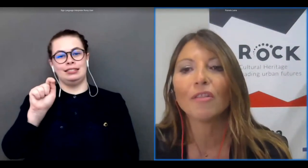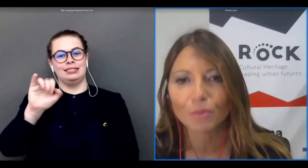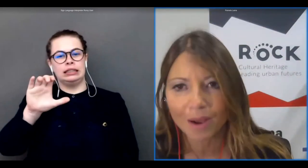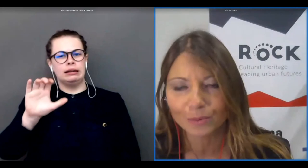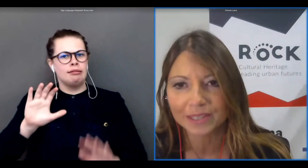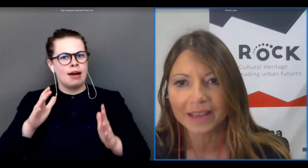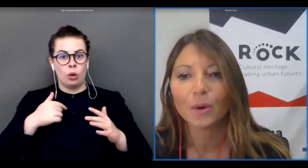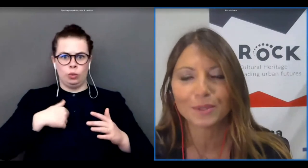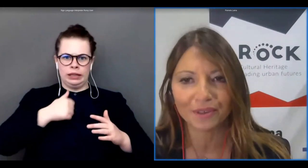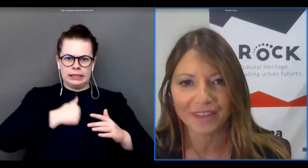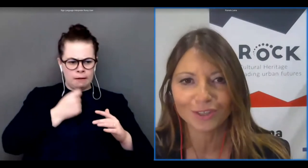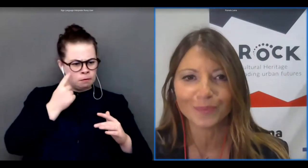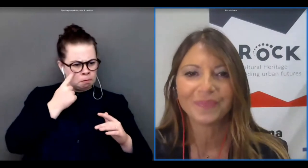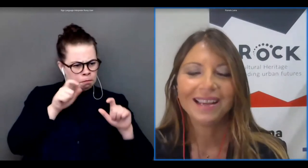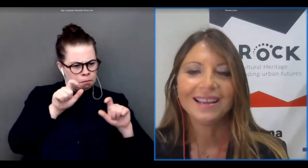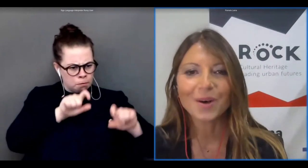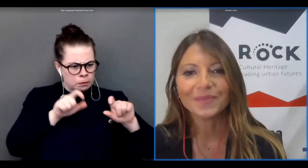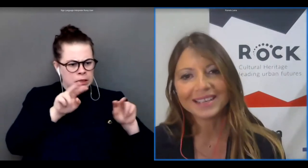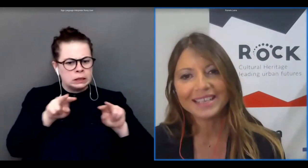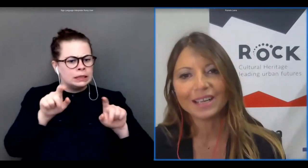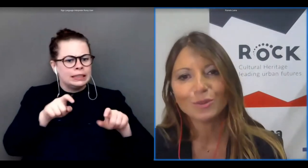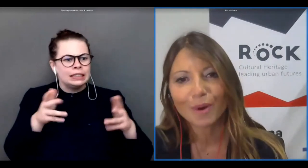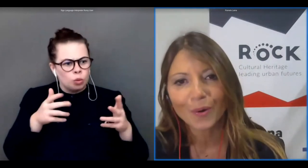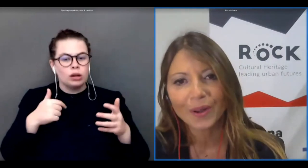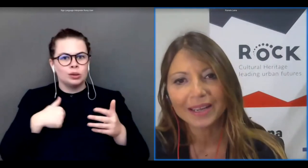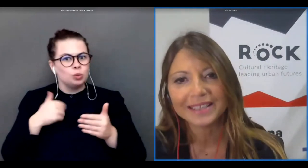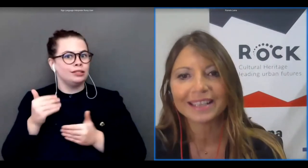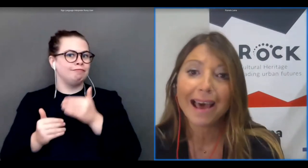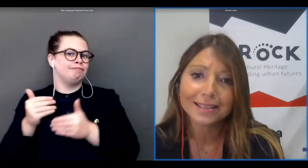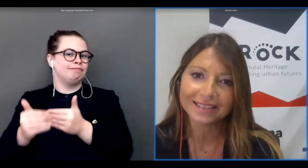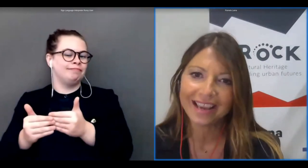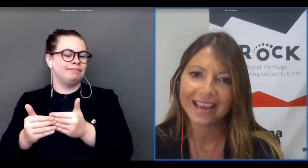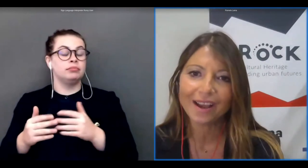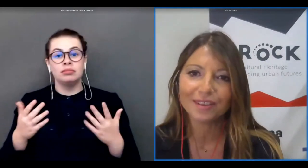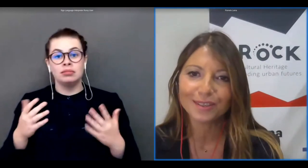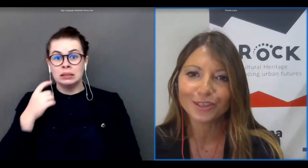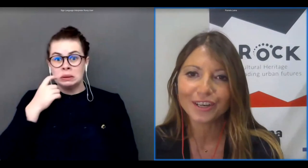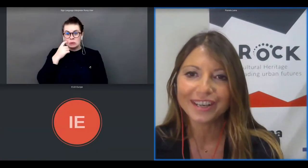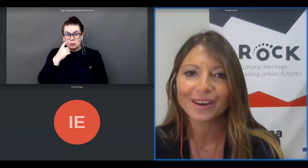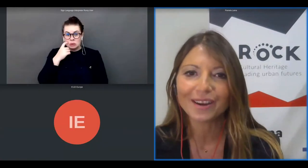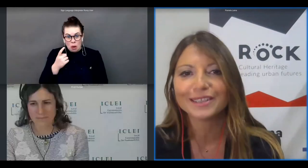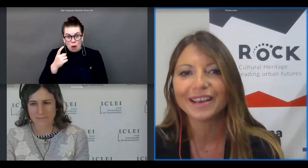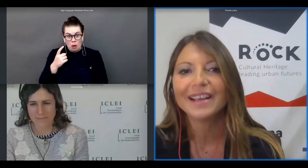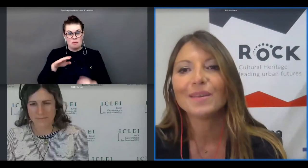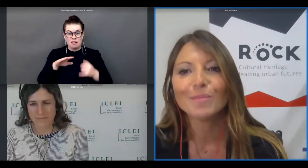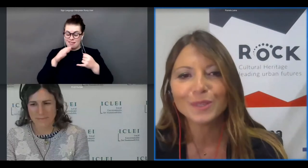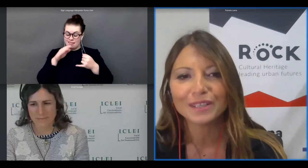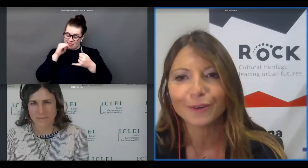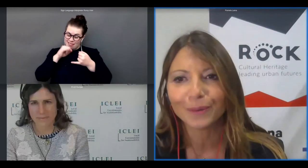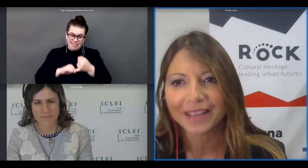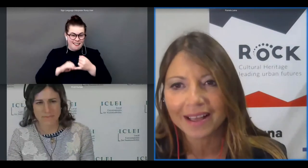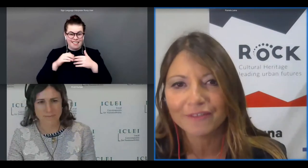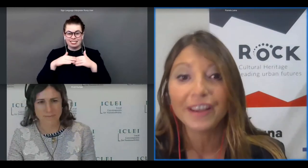on the ground observation so christina tomorrow it is the last day of this journey across the